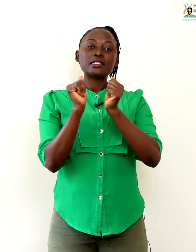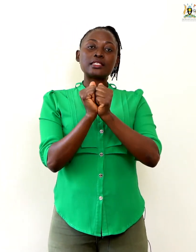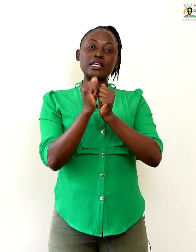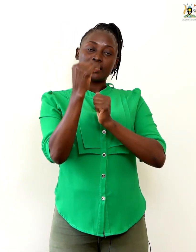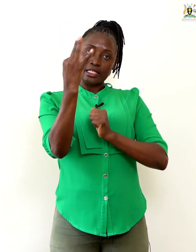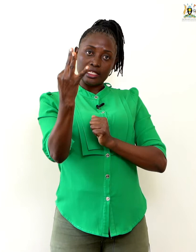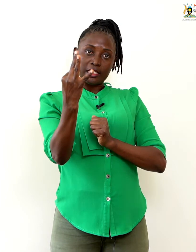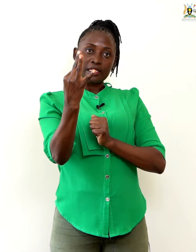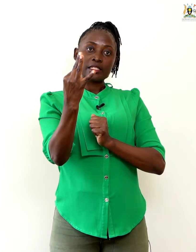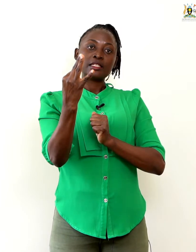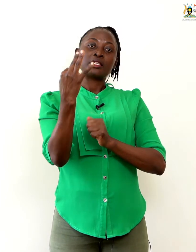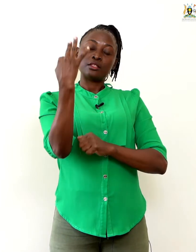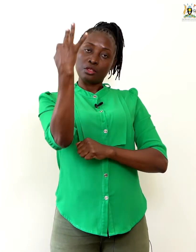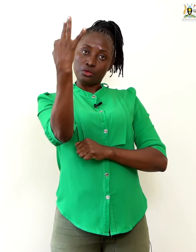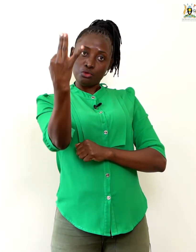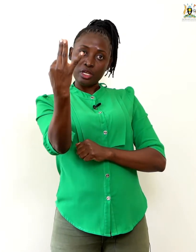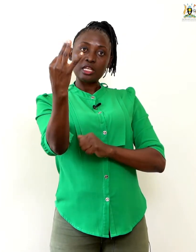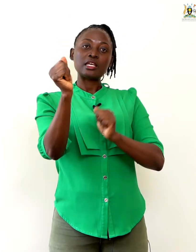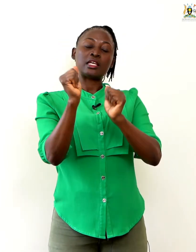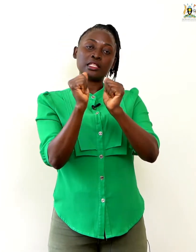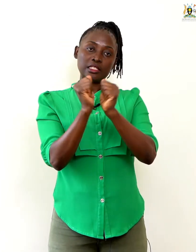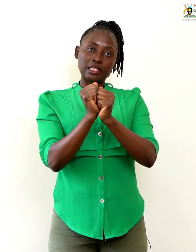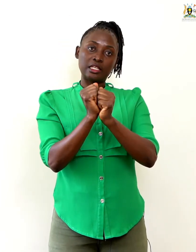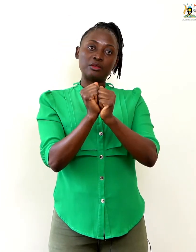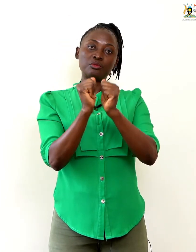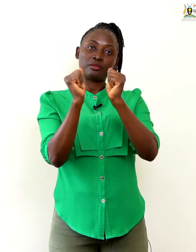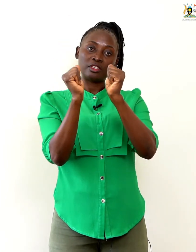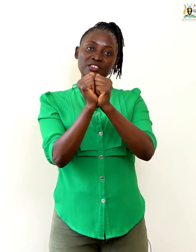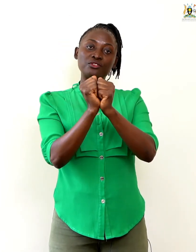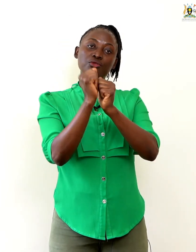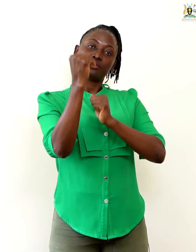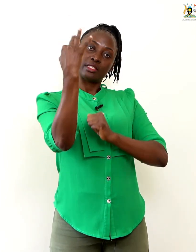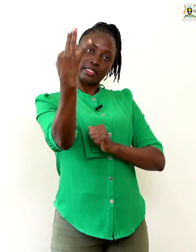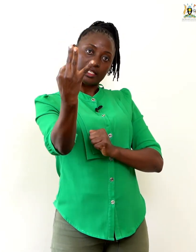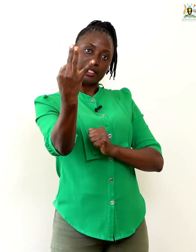13. The 3 and the 10. Gives you 13.